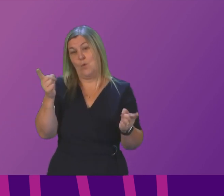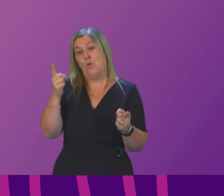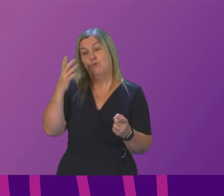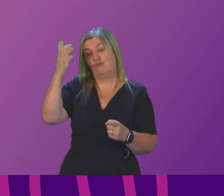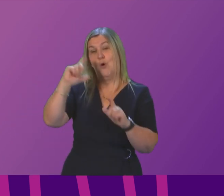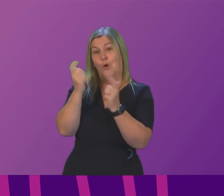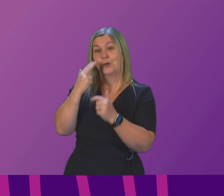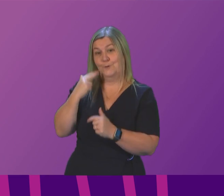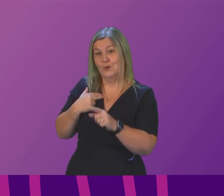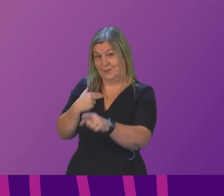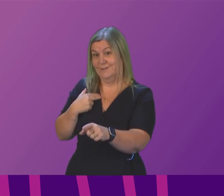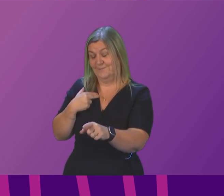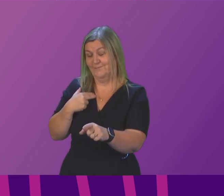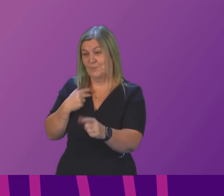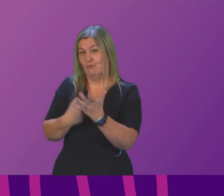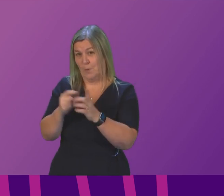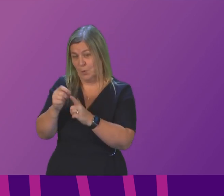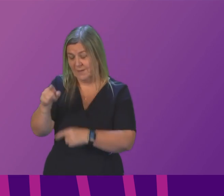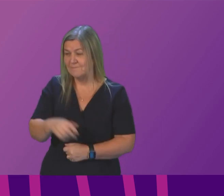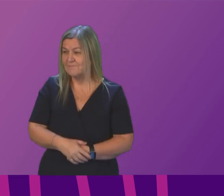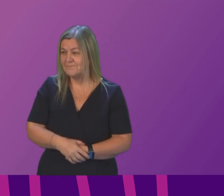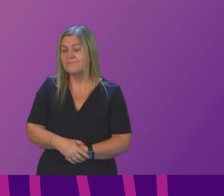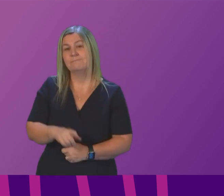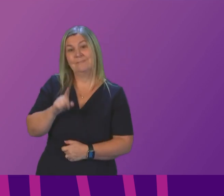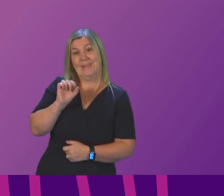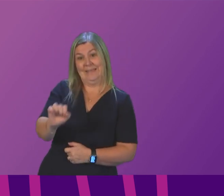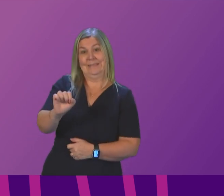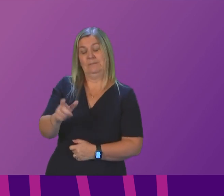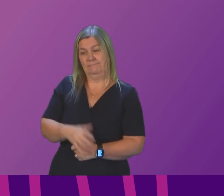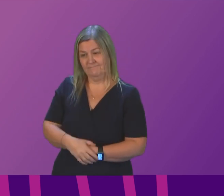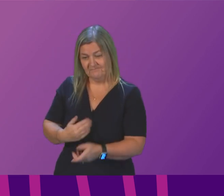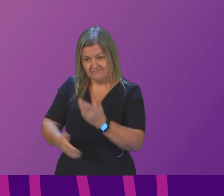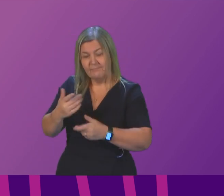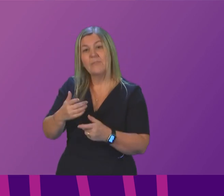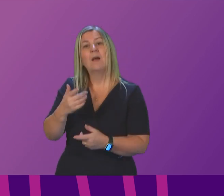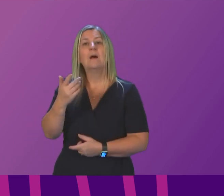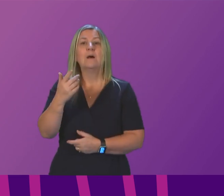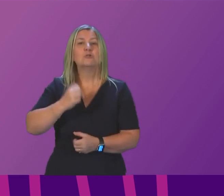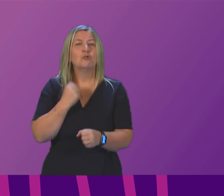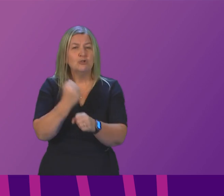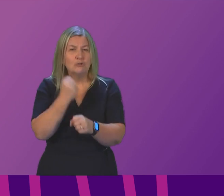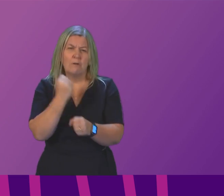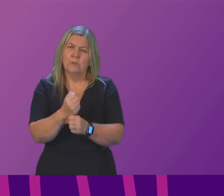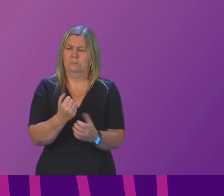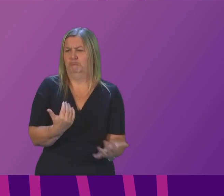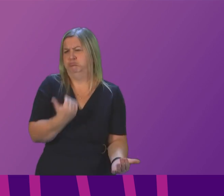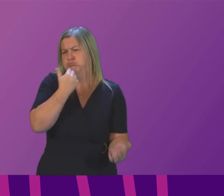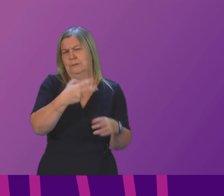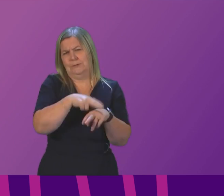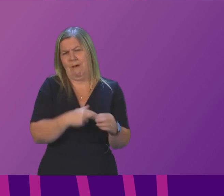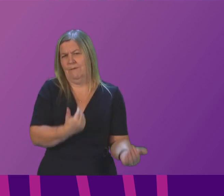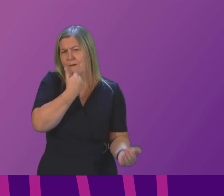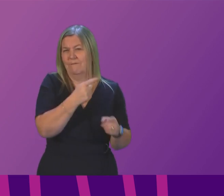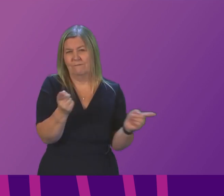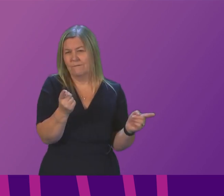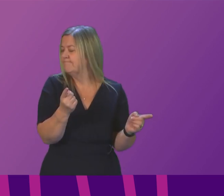Nursing you have heard the quote today from the First Minister Colin Pullman's words despite the Scottish Government's talk about record levels of staffing these figures show that